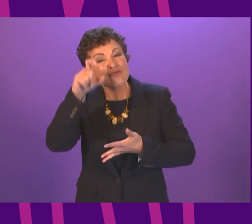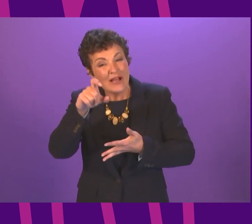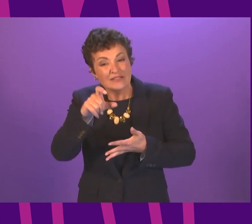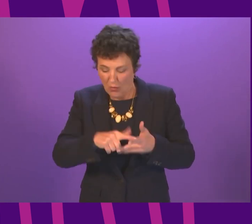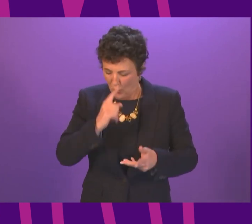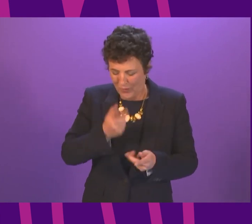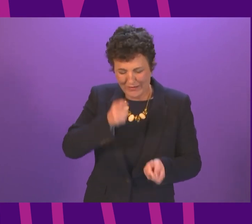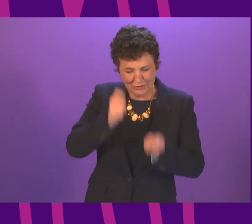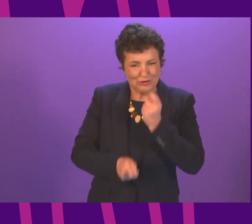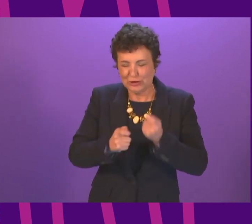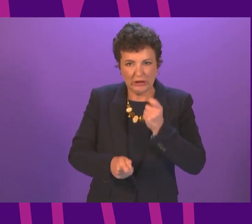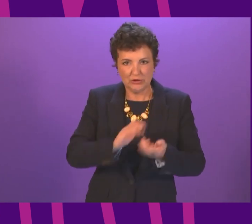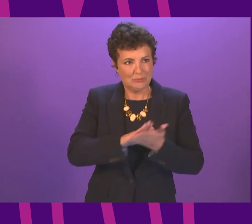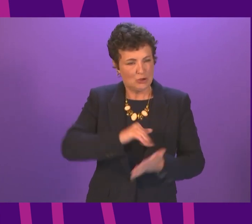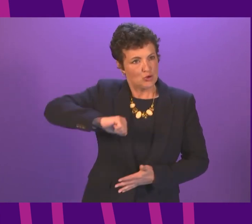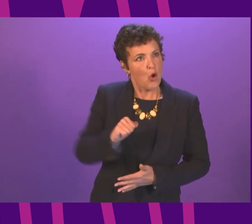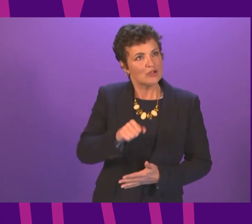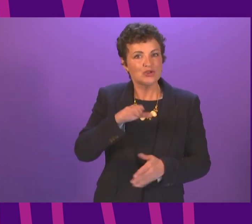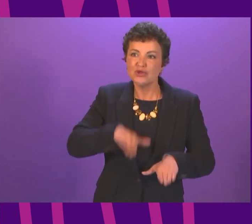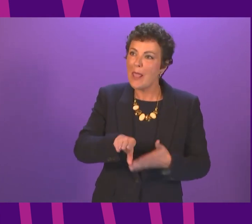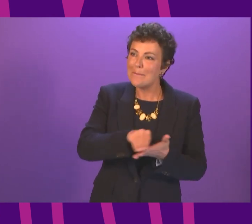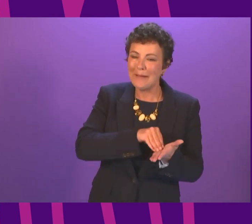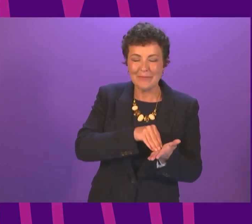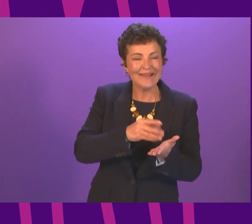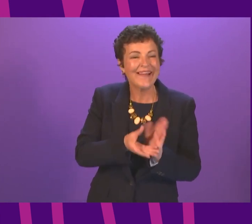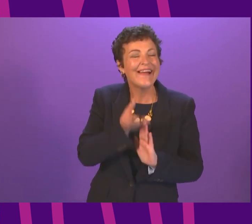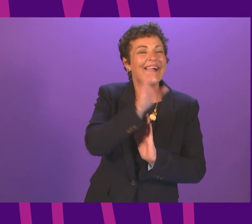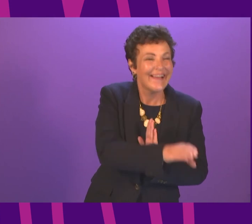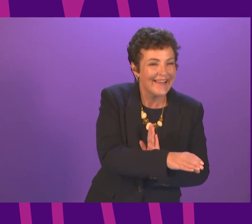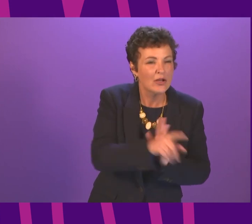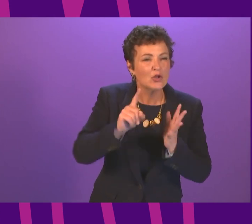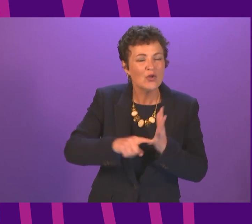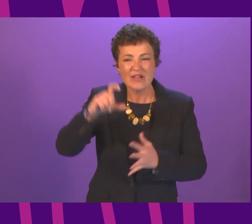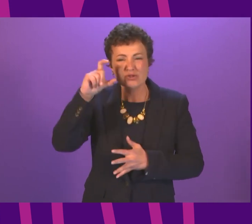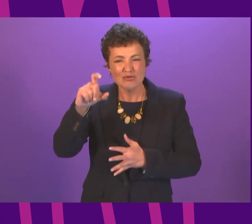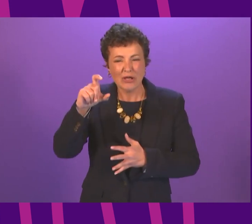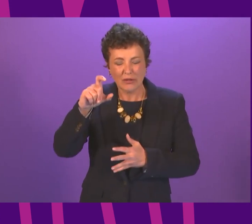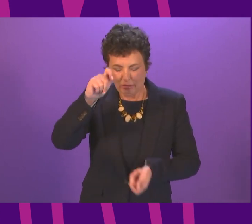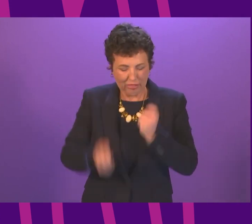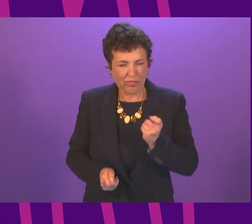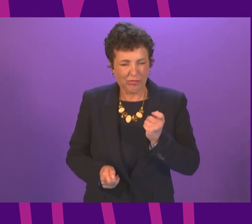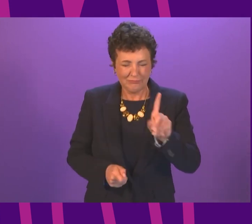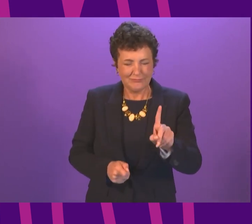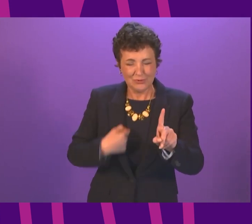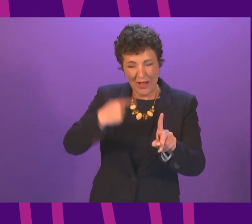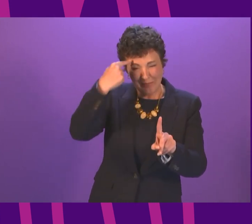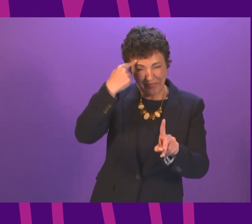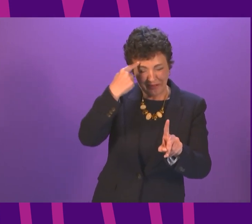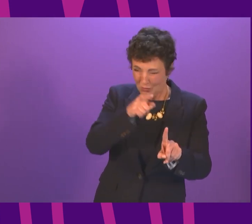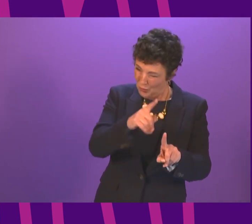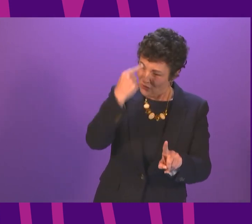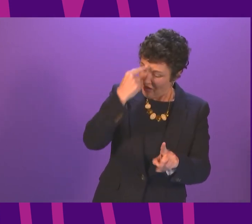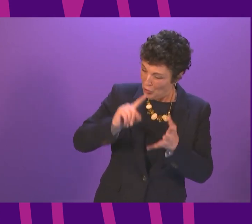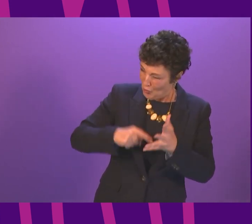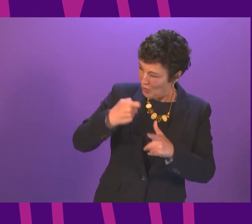Scottish child payment brings to families. Does the First Minister think that the UK Government should focus on strengthening children's rights rather than continually